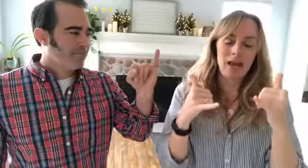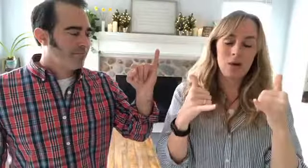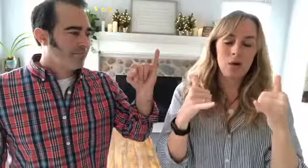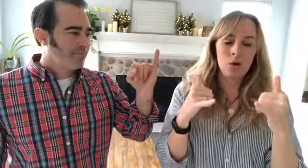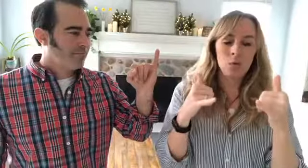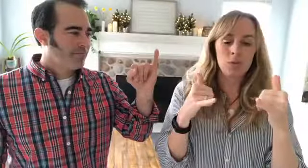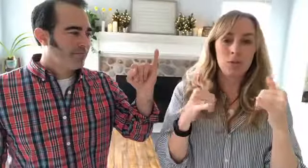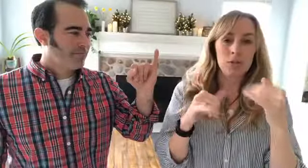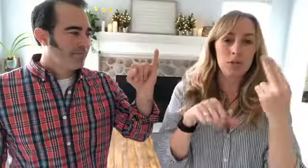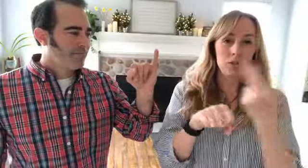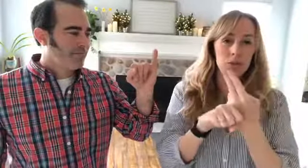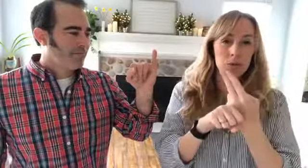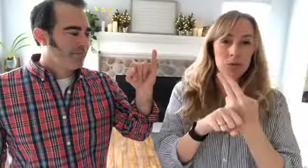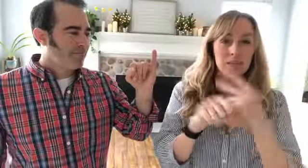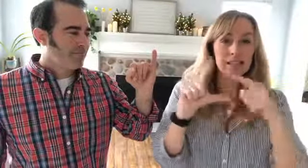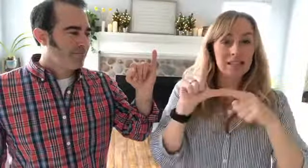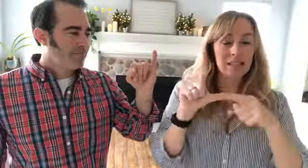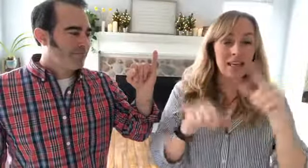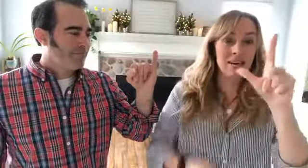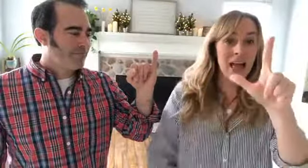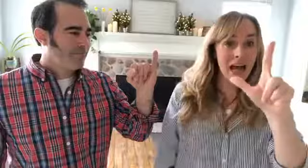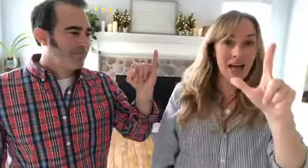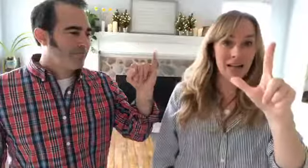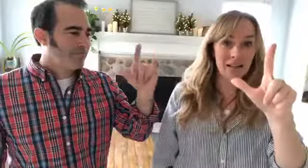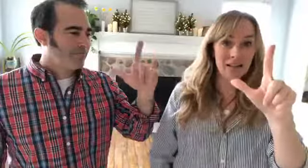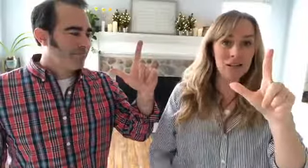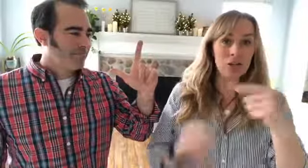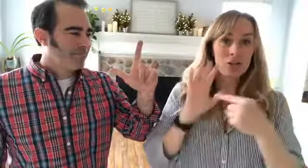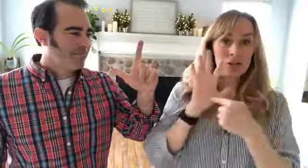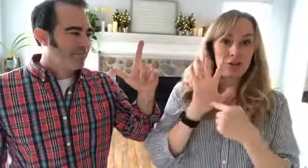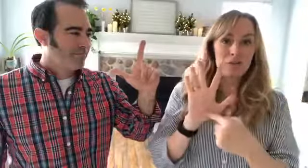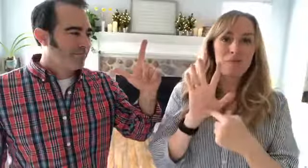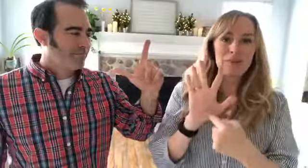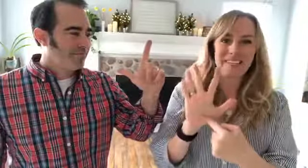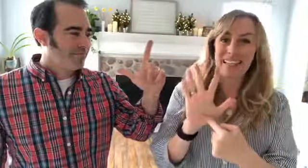we're going to use the letter L to represent